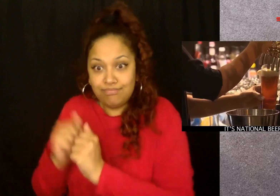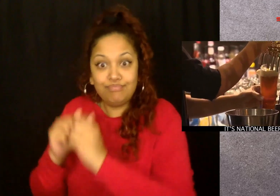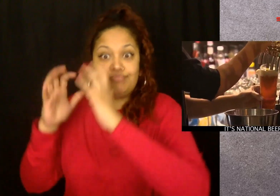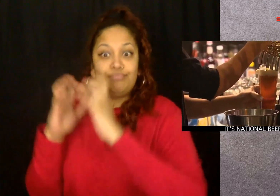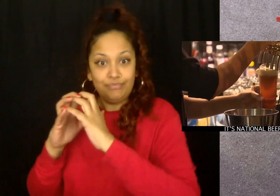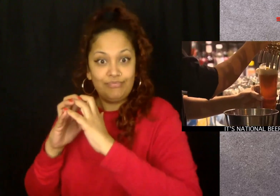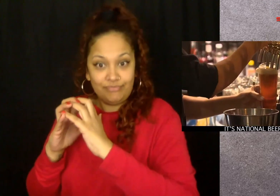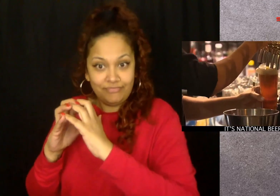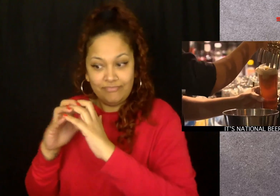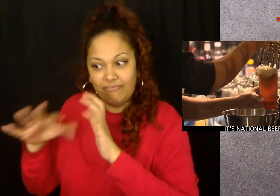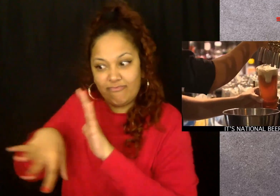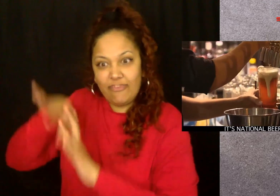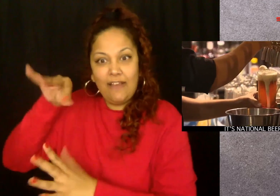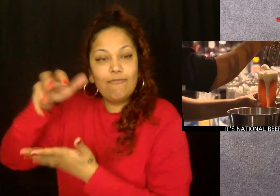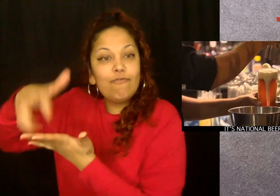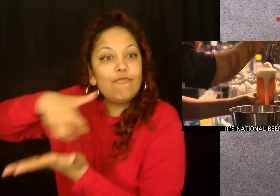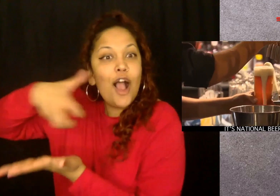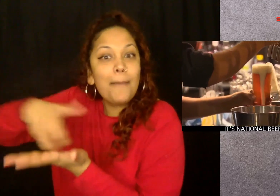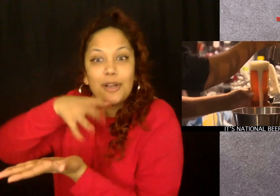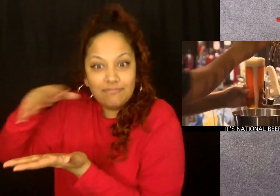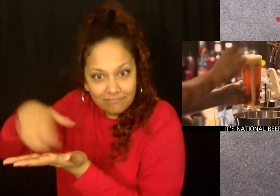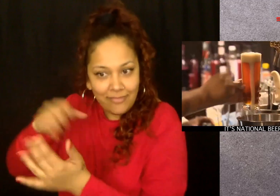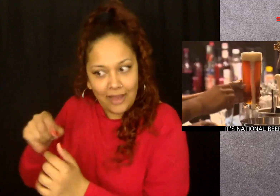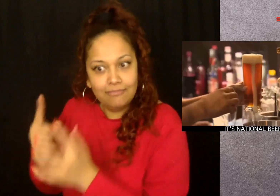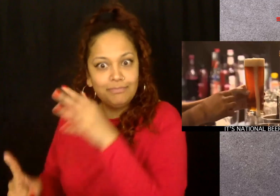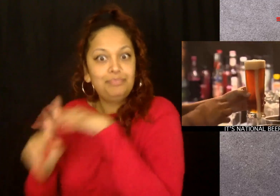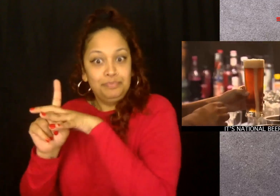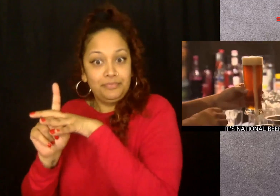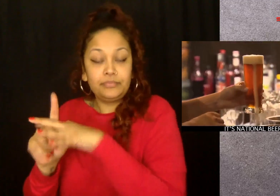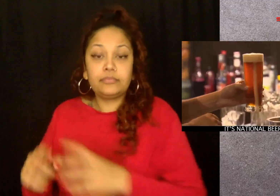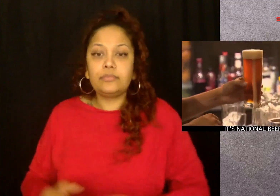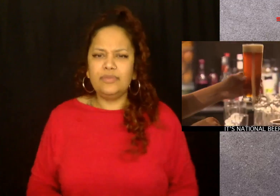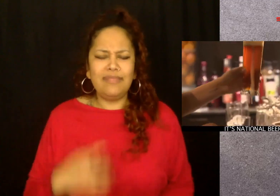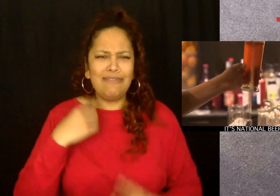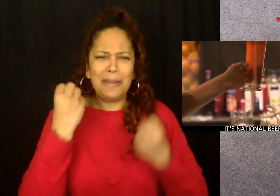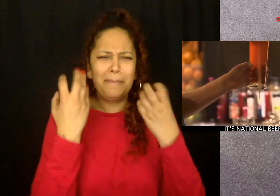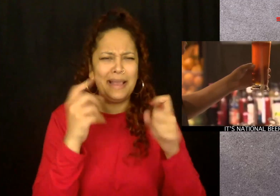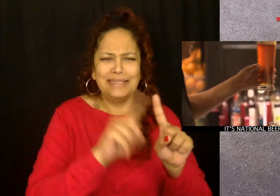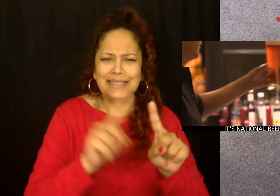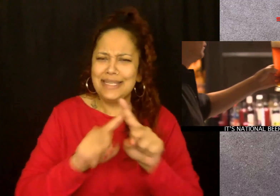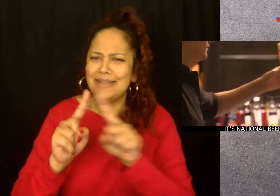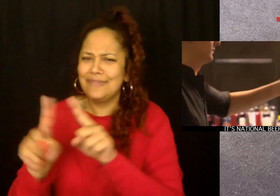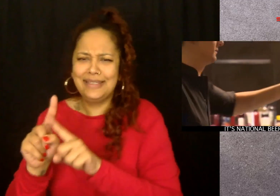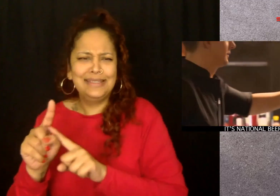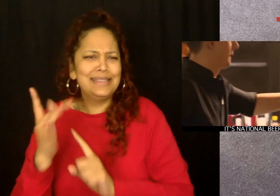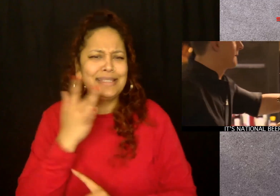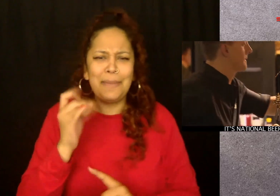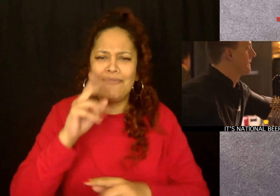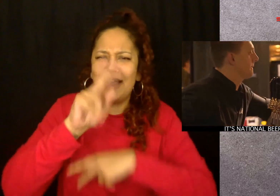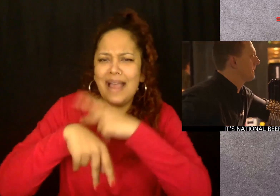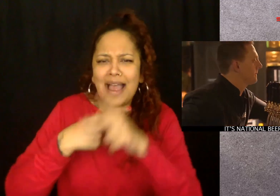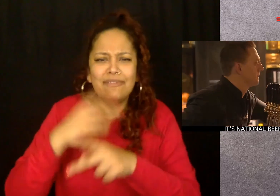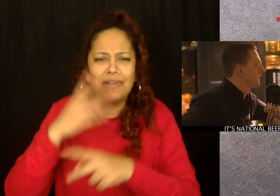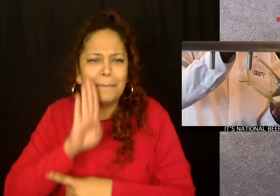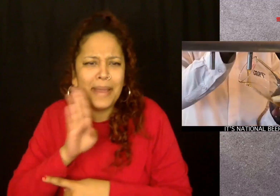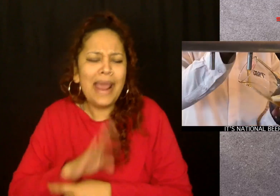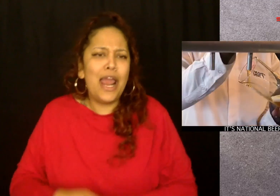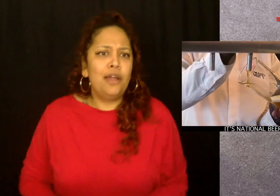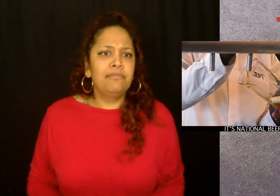cereal was first farmed. There are so many different types of beer. Light beer,